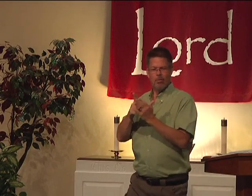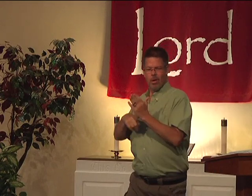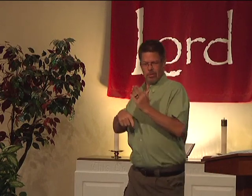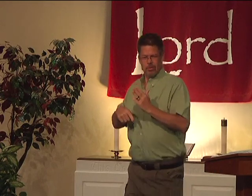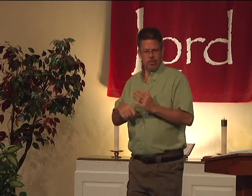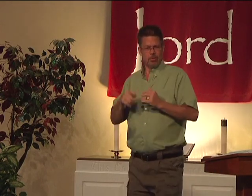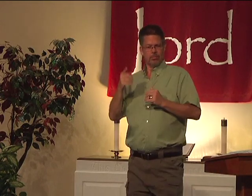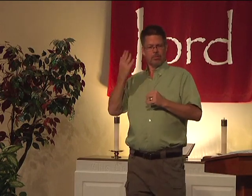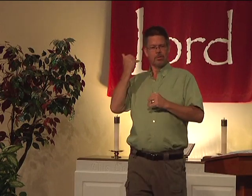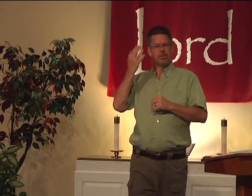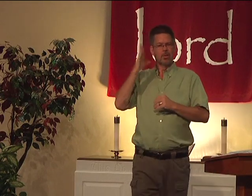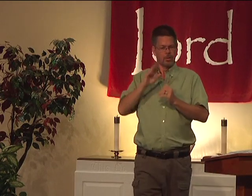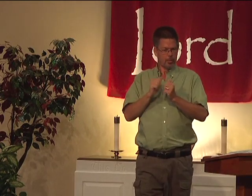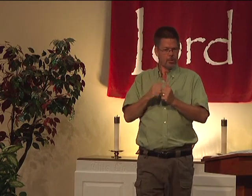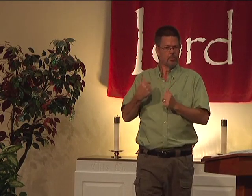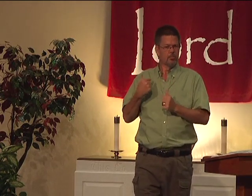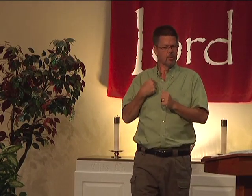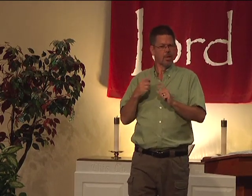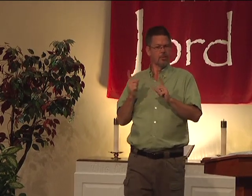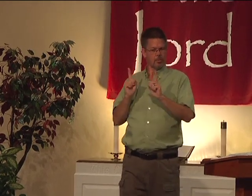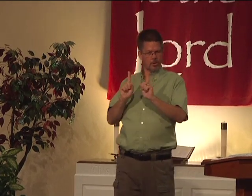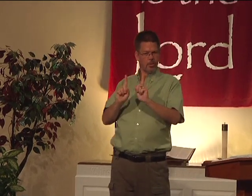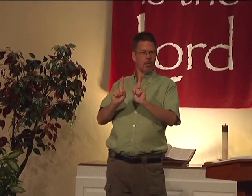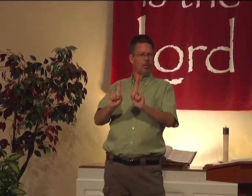what. And God has been with me the whole way.